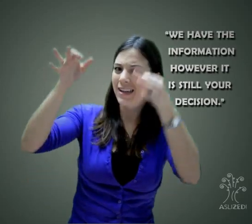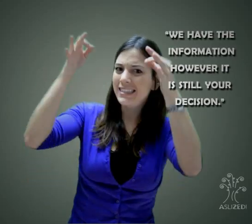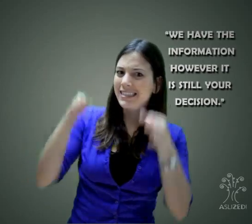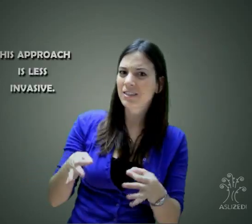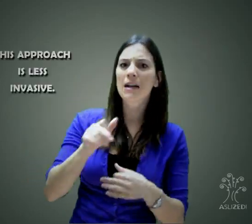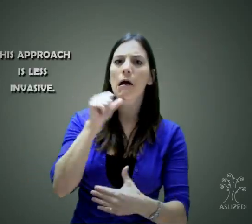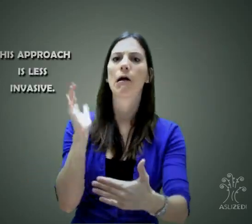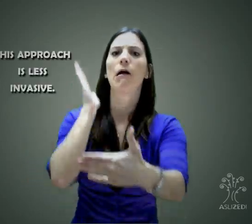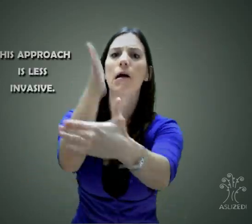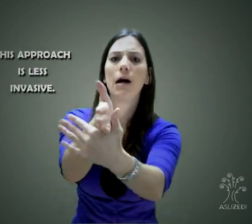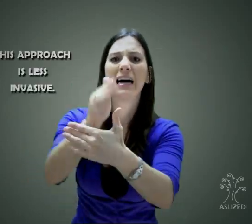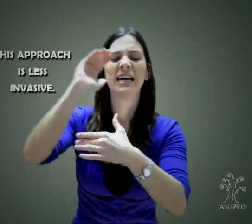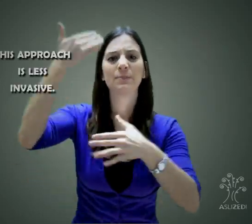This approach would be less invasive.